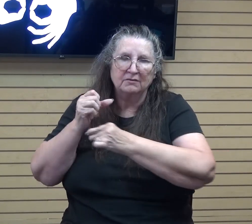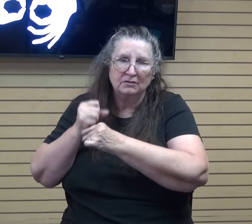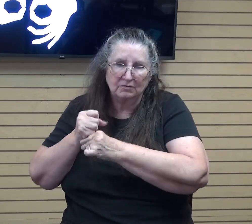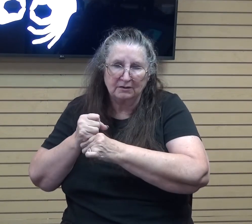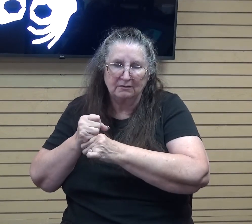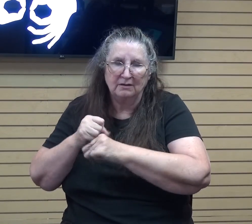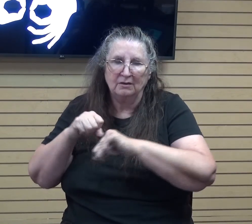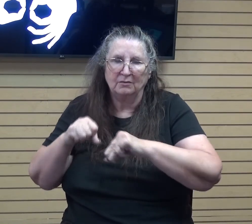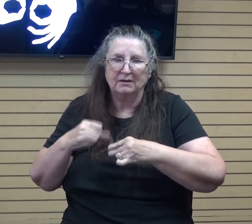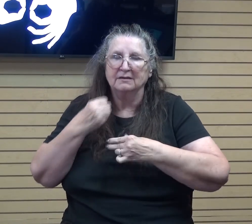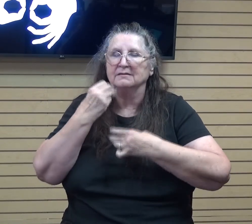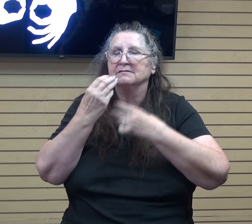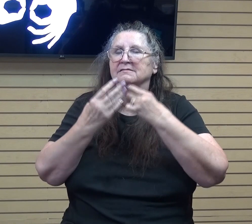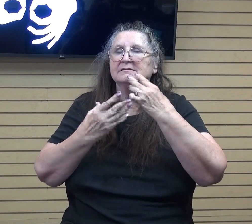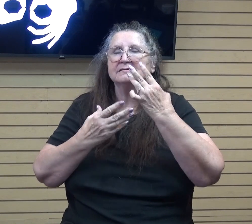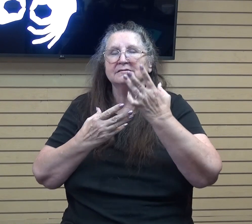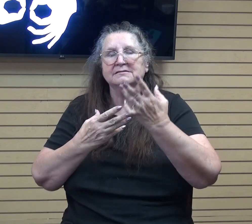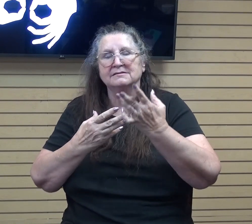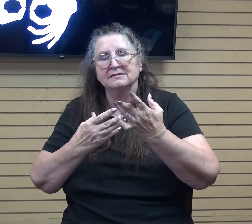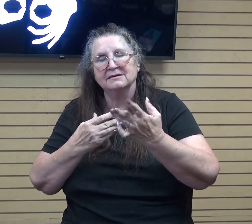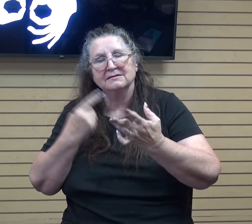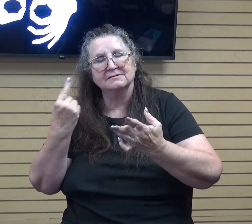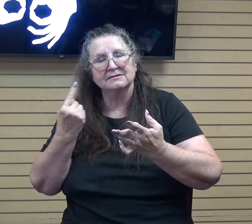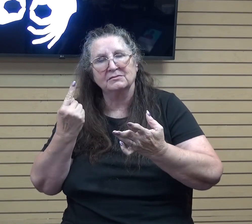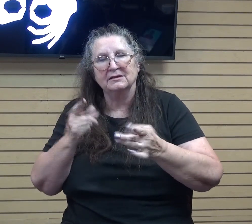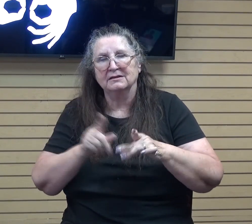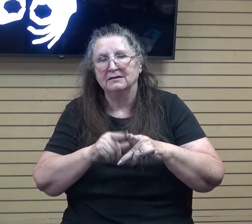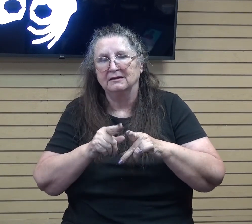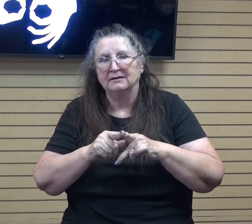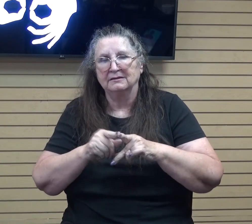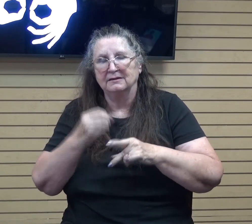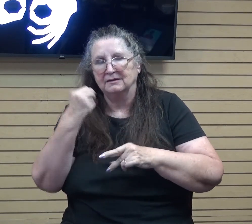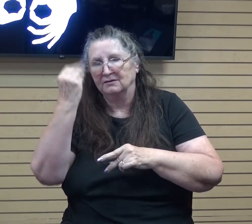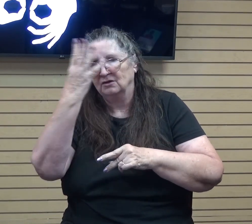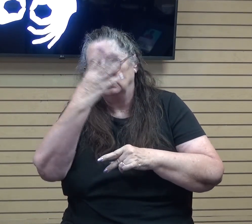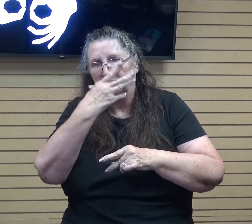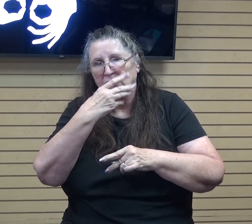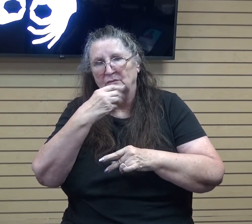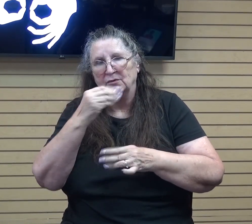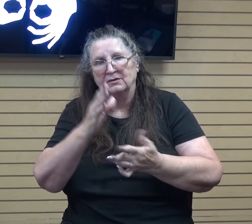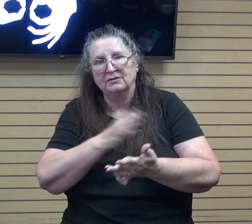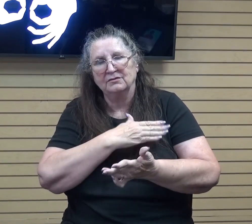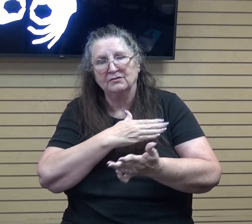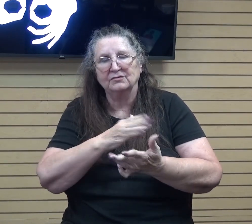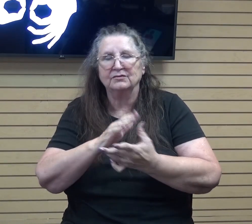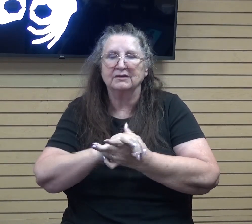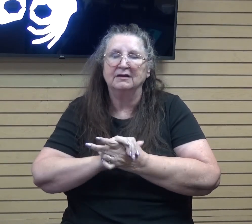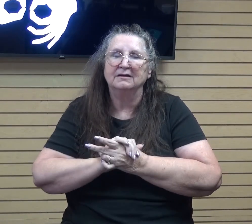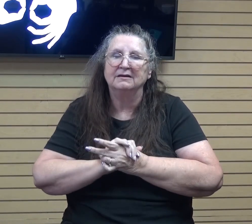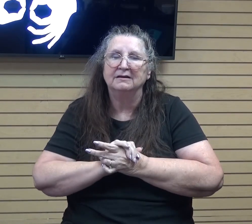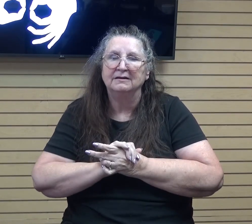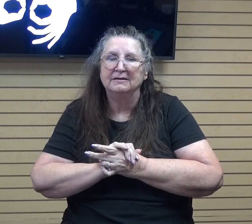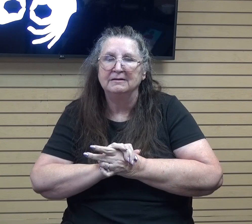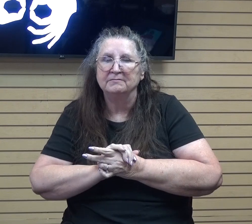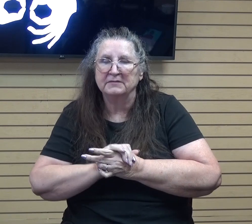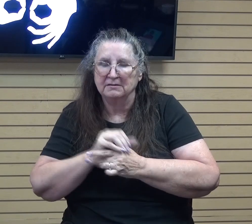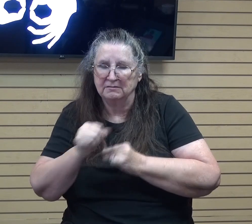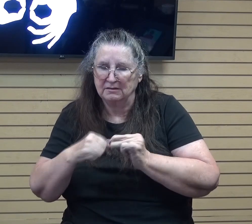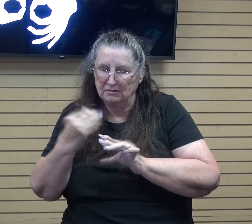sing something like that beautiful refrain from that great song of years ago. It is